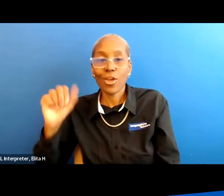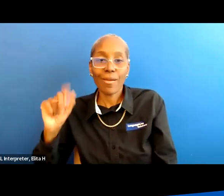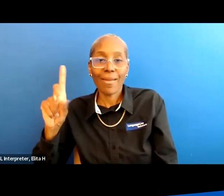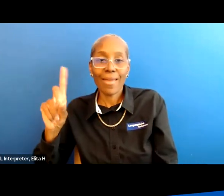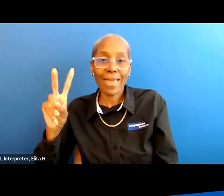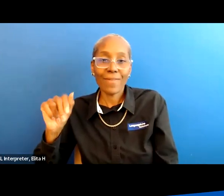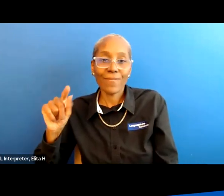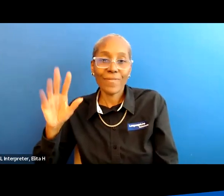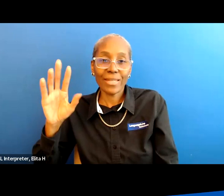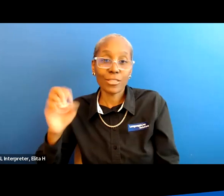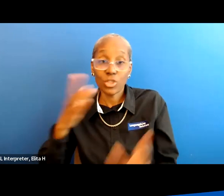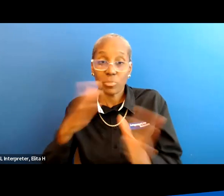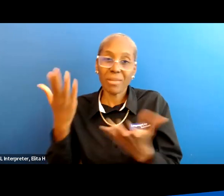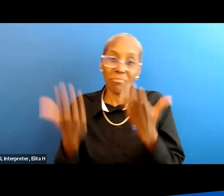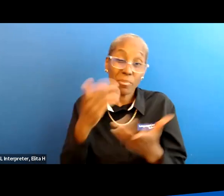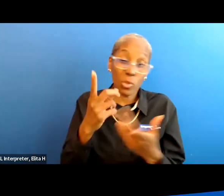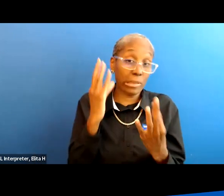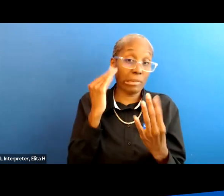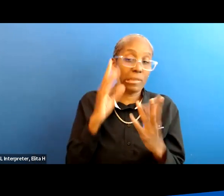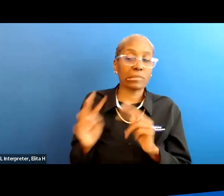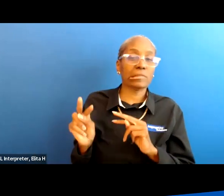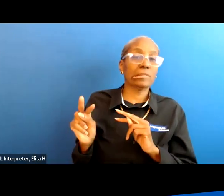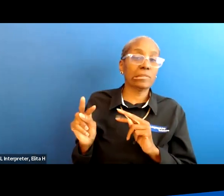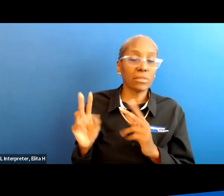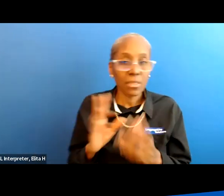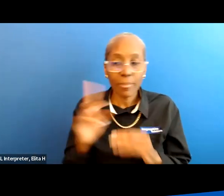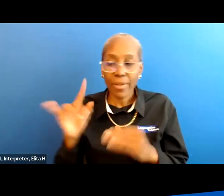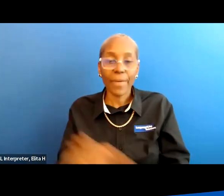so that might be something you might want to think twice about there